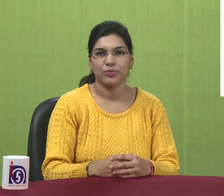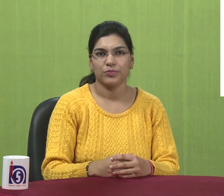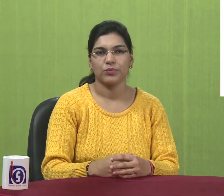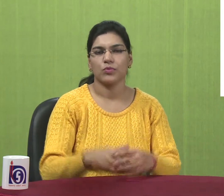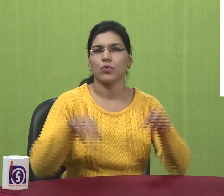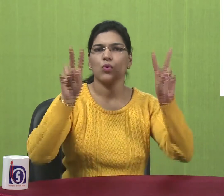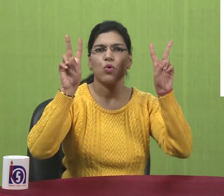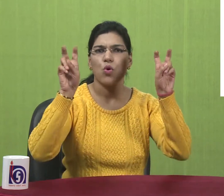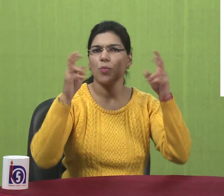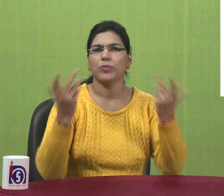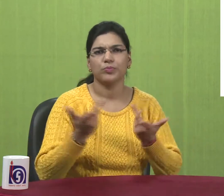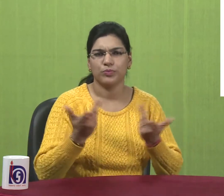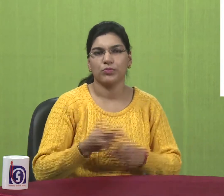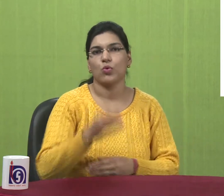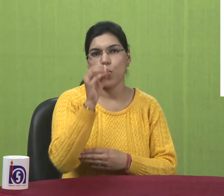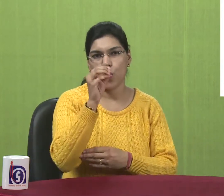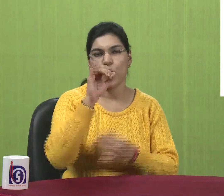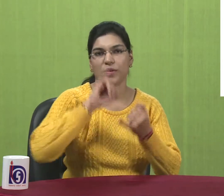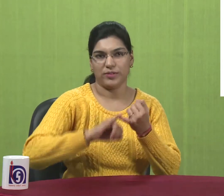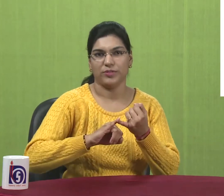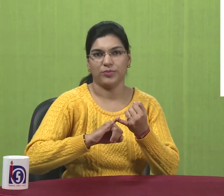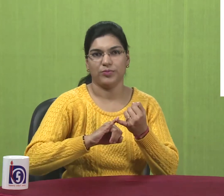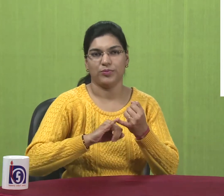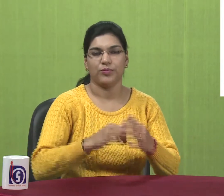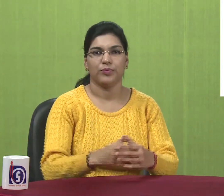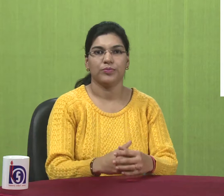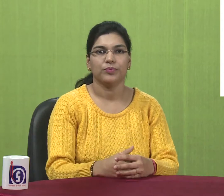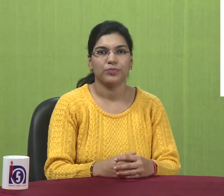The name of the lesson is operation system